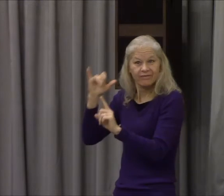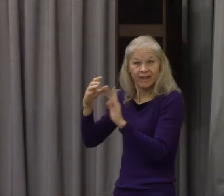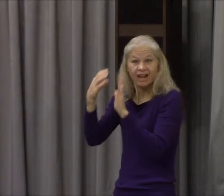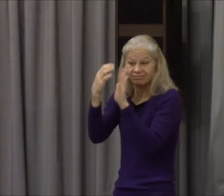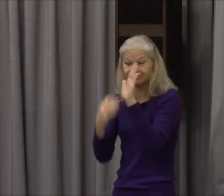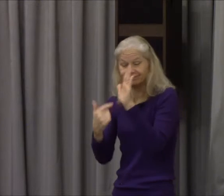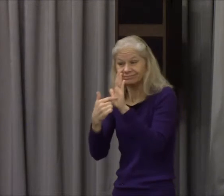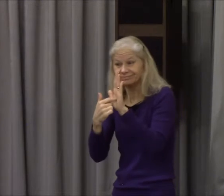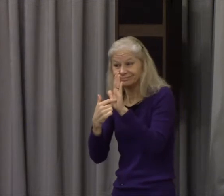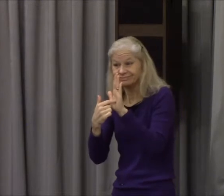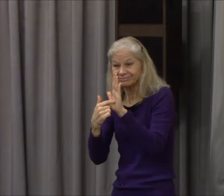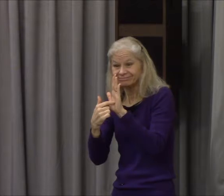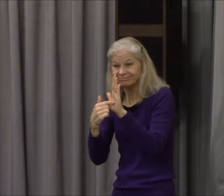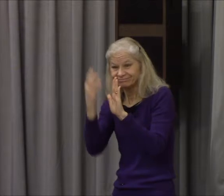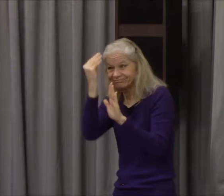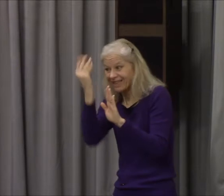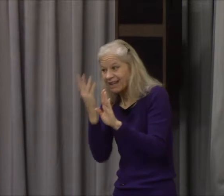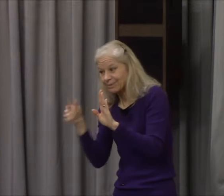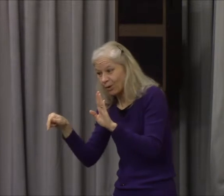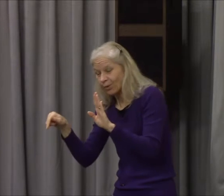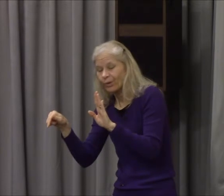testimony see some try to argue today